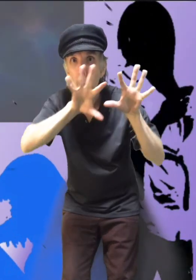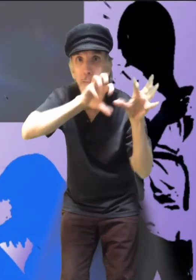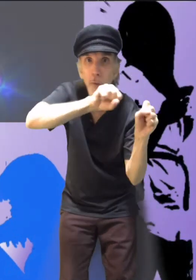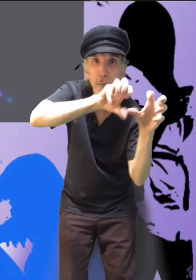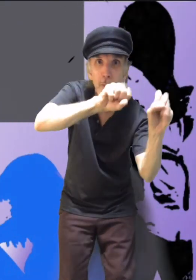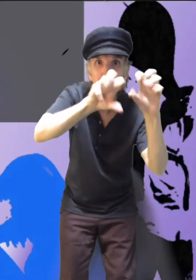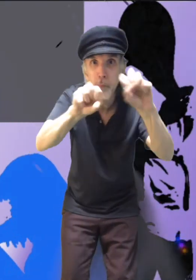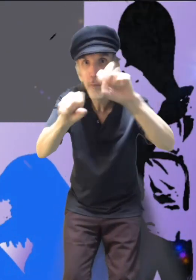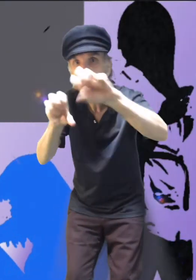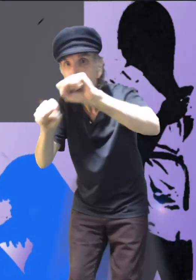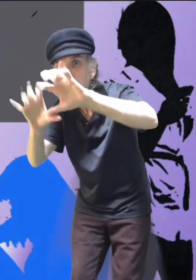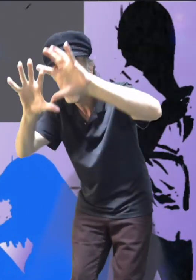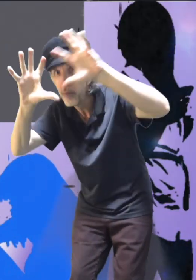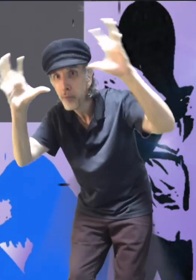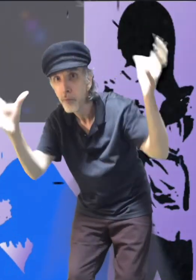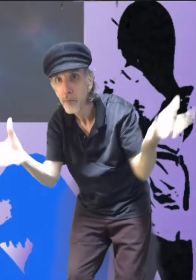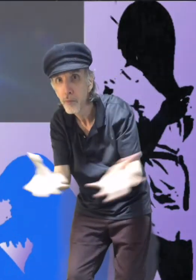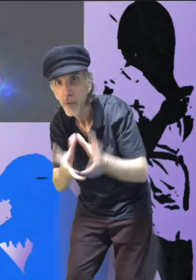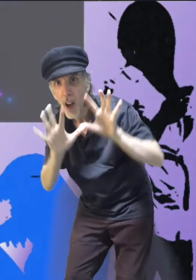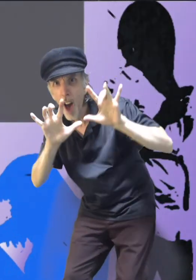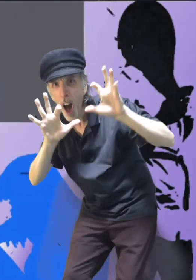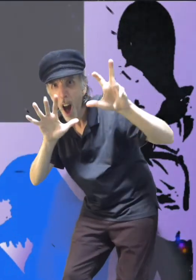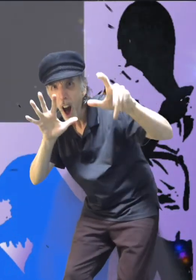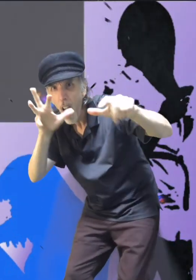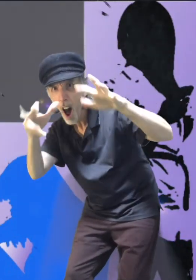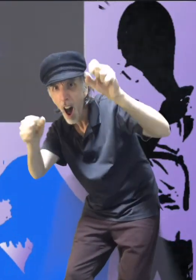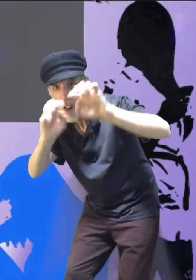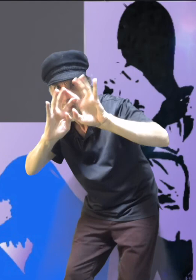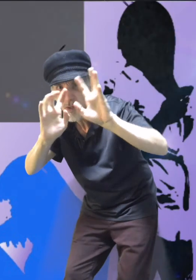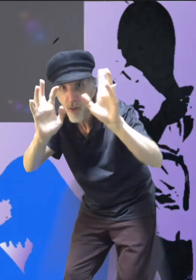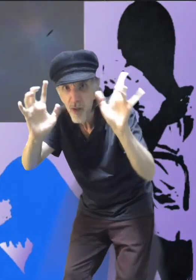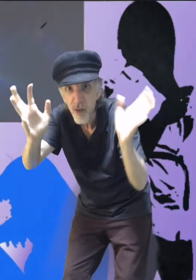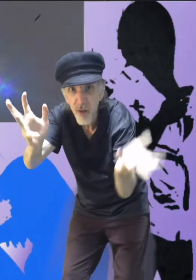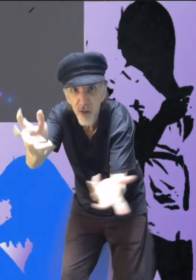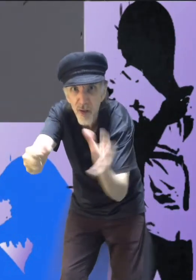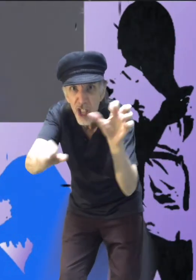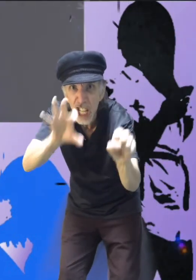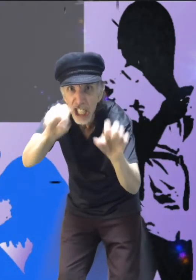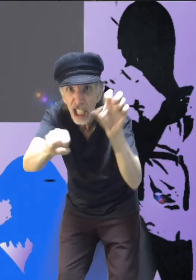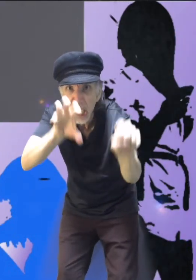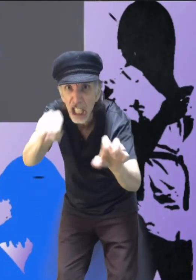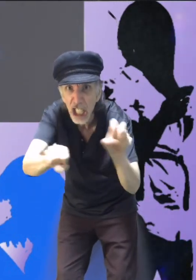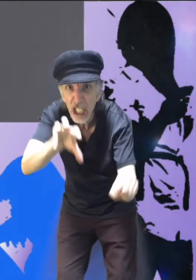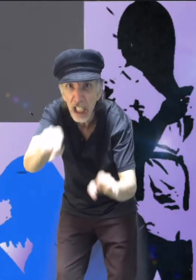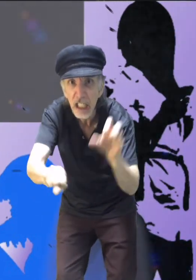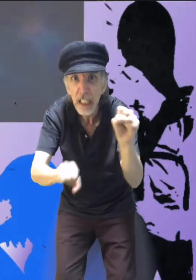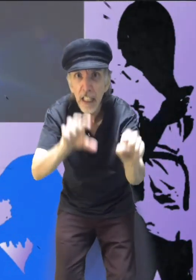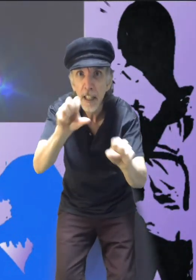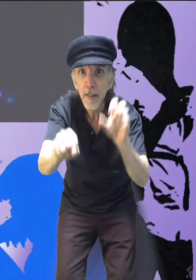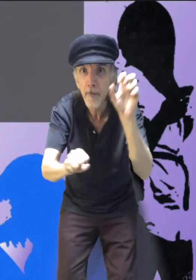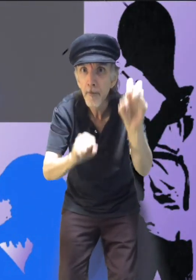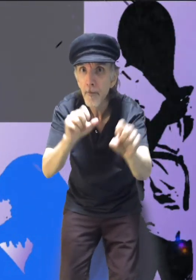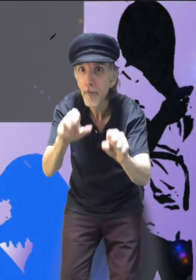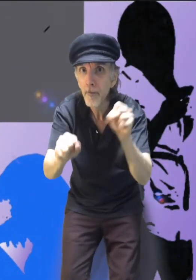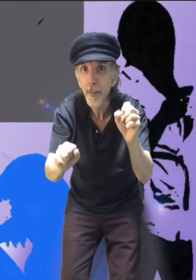world in great accelerations. Our intelligence,